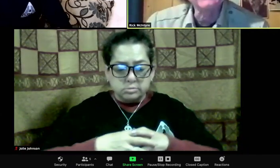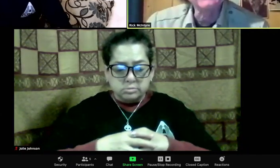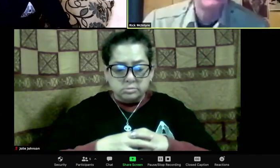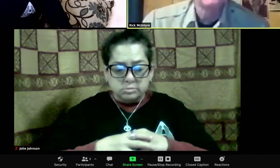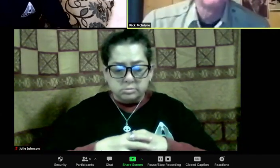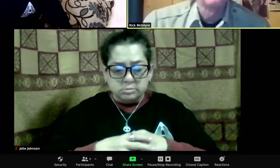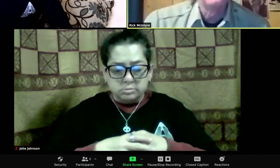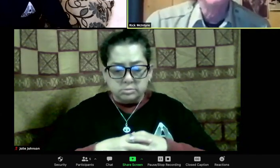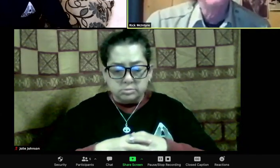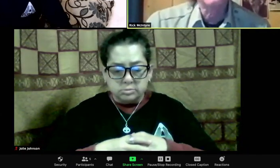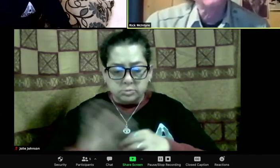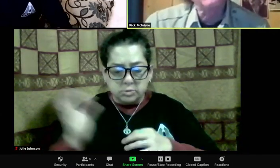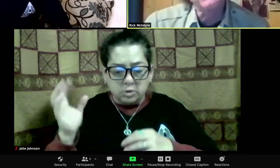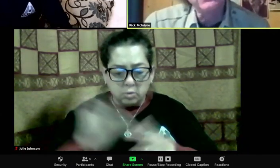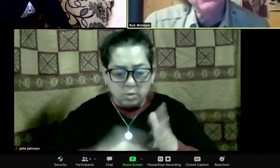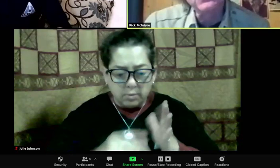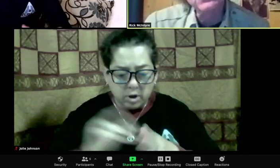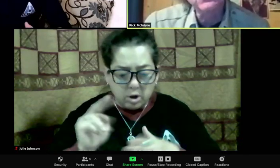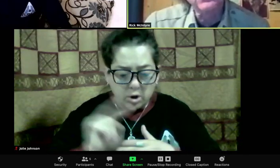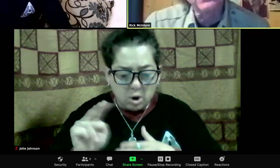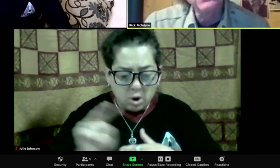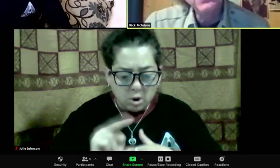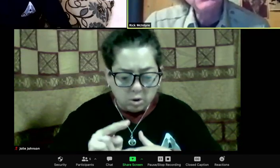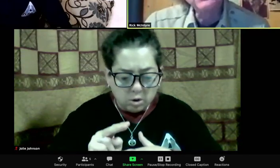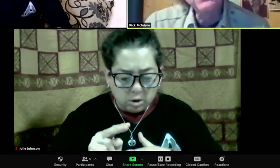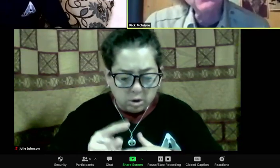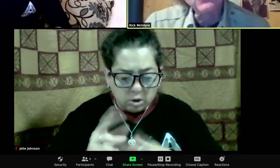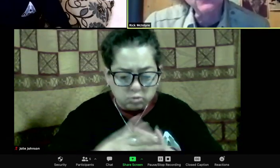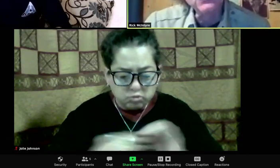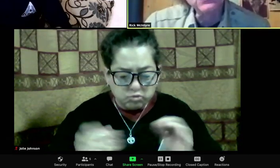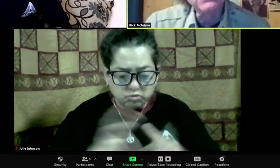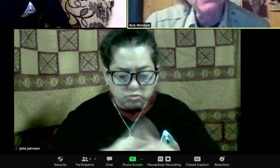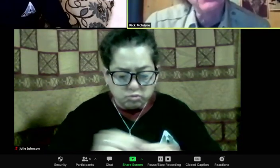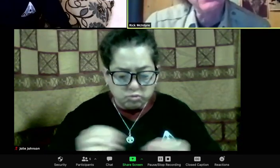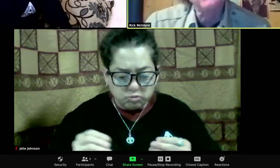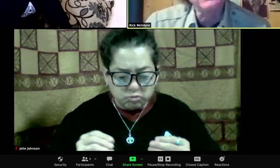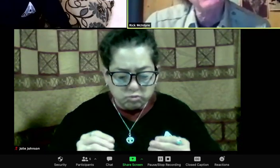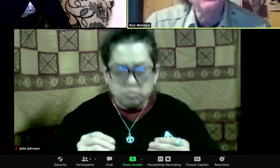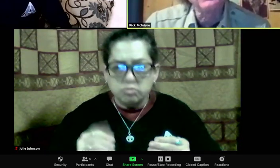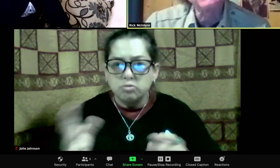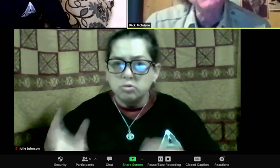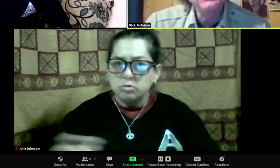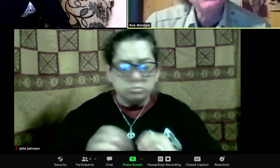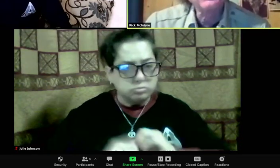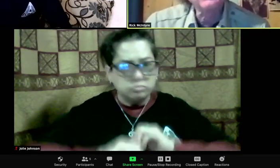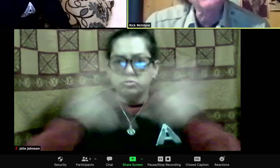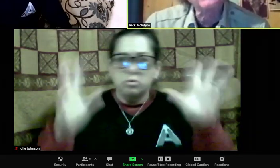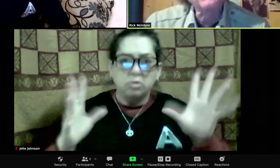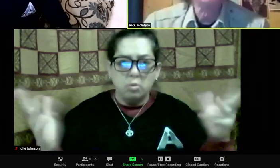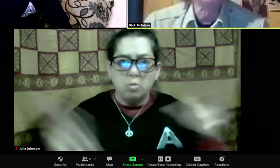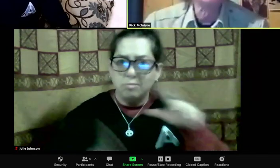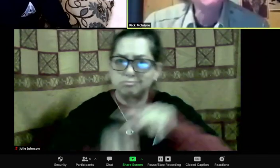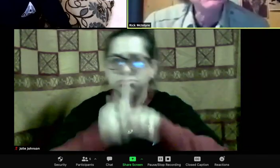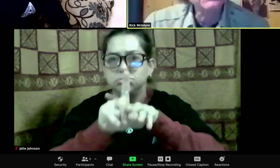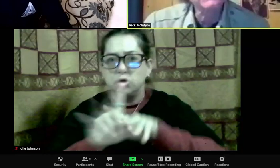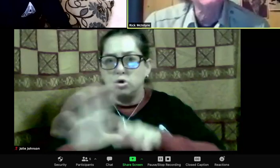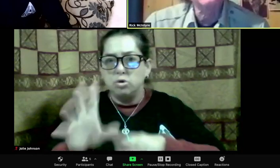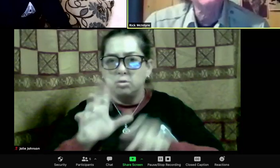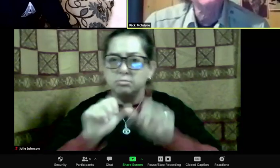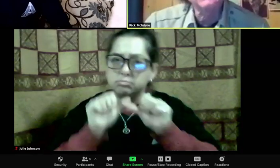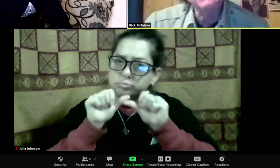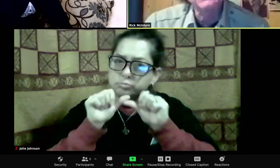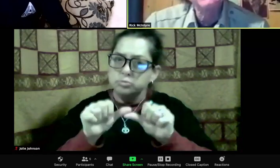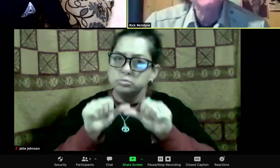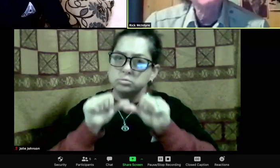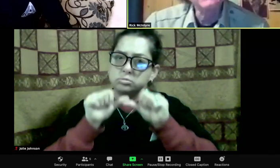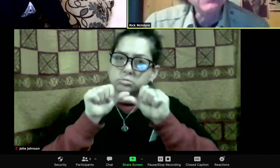Butte pack. She was seriously injured one winter. It was very difficult for her to travel with the pack. She would